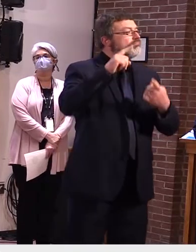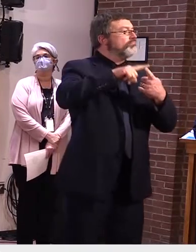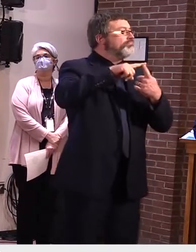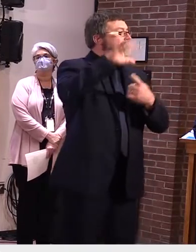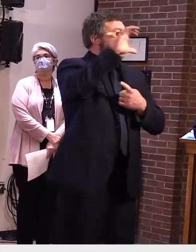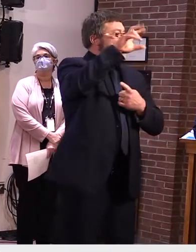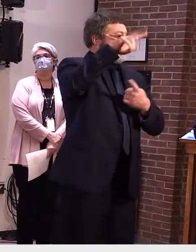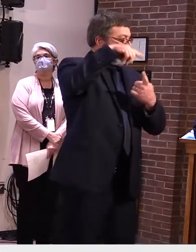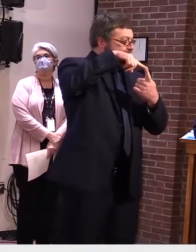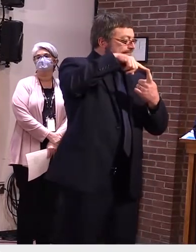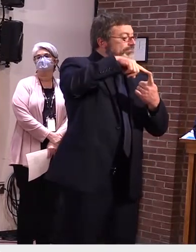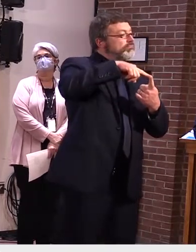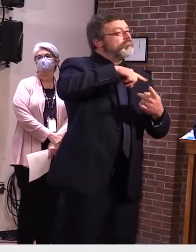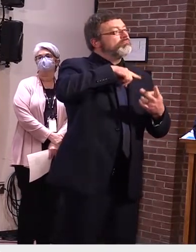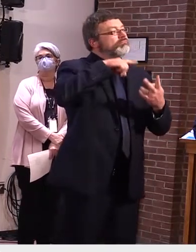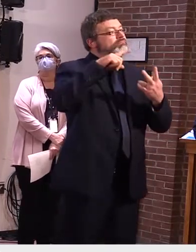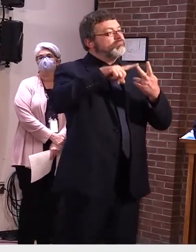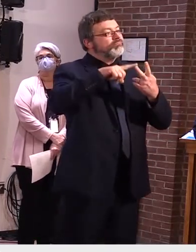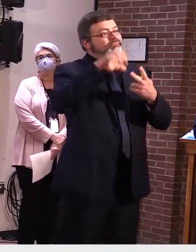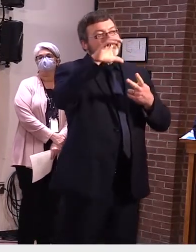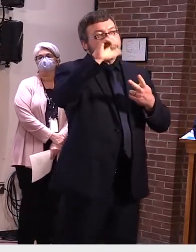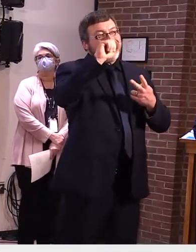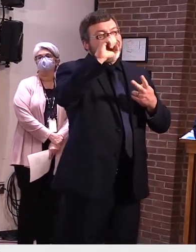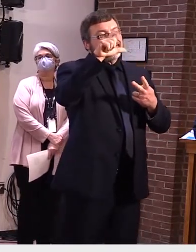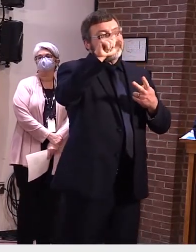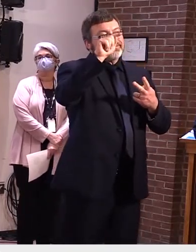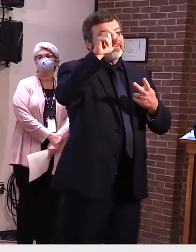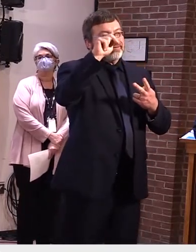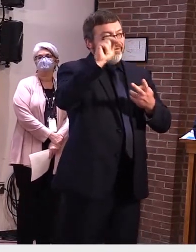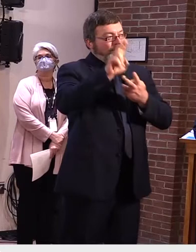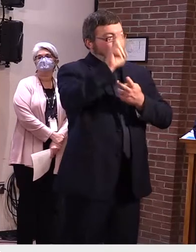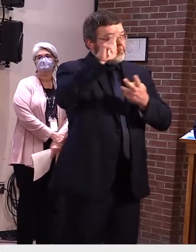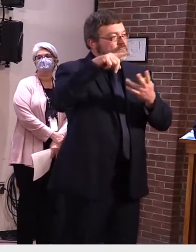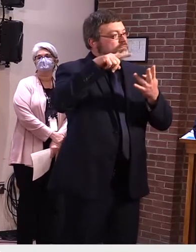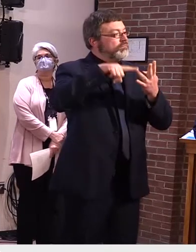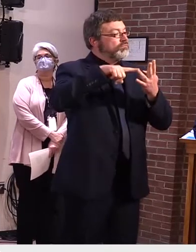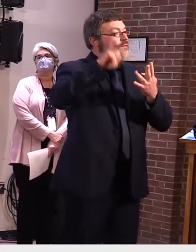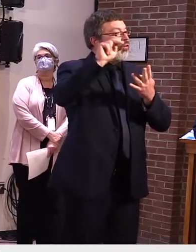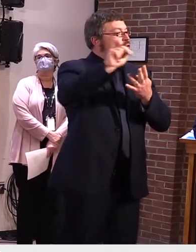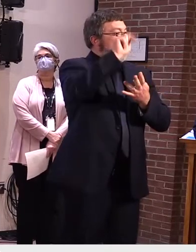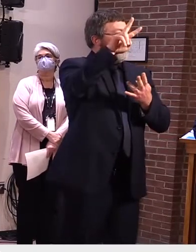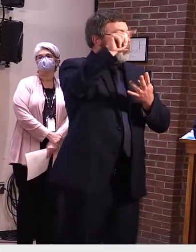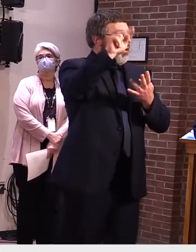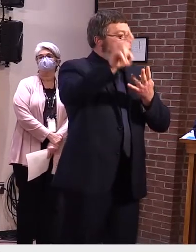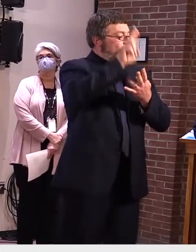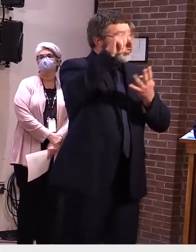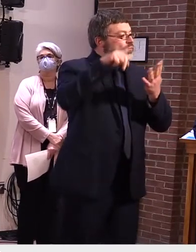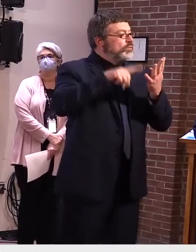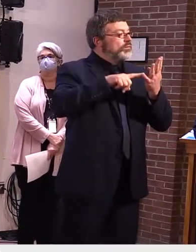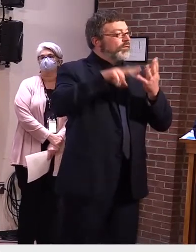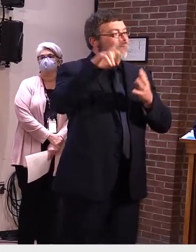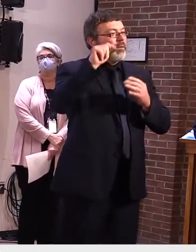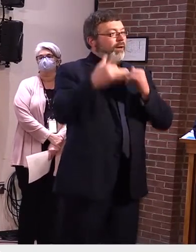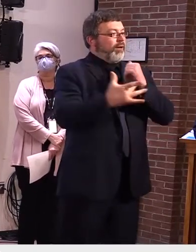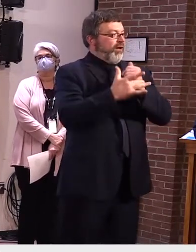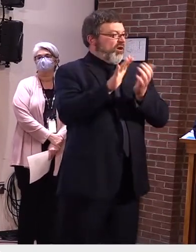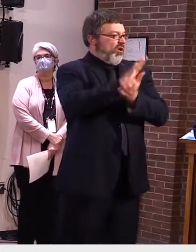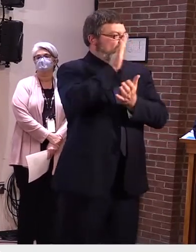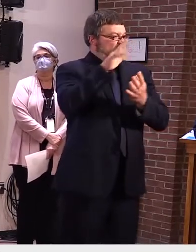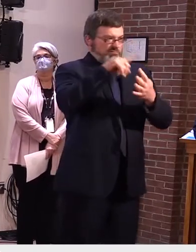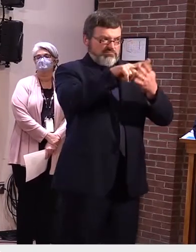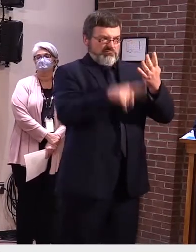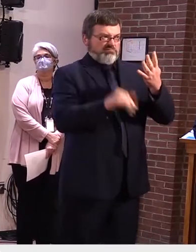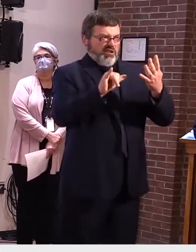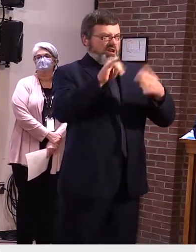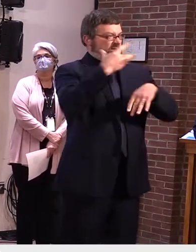with Castleton University, Northern Vermont University, and Vermont Technical College. And thanks to the $2.3